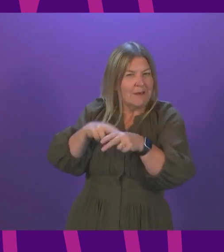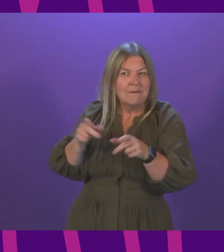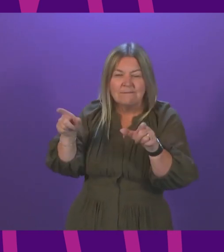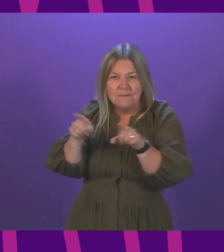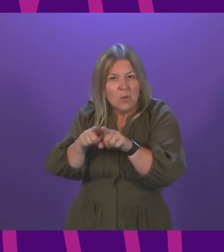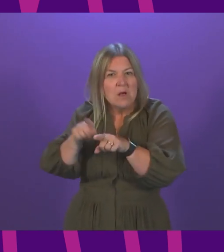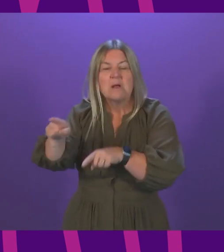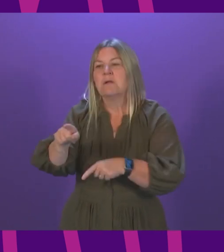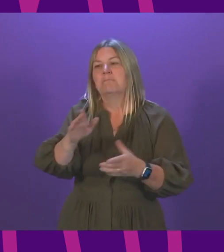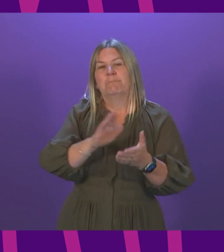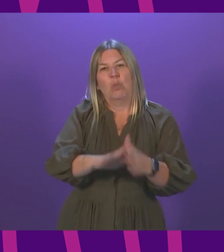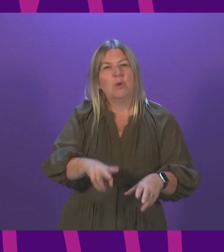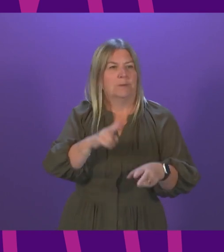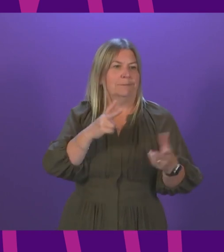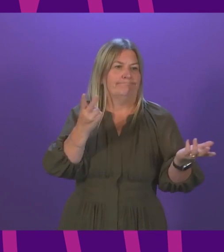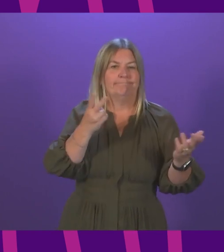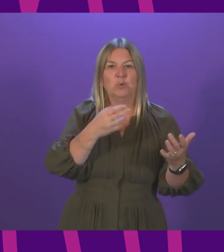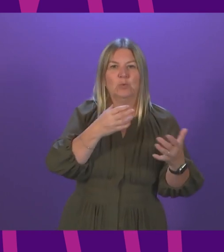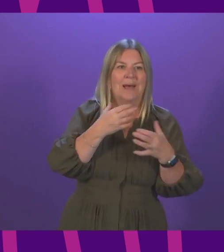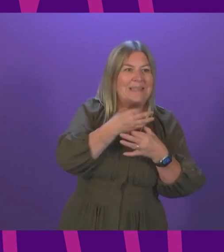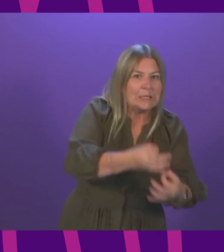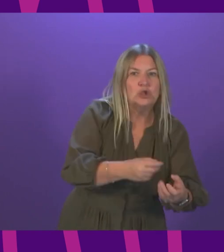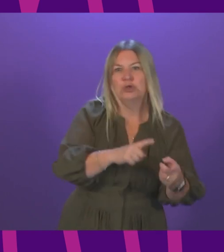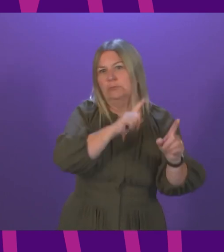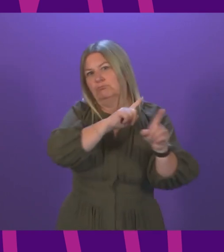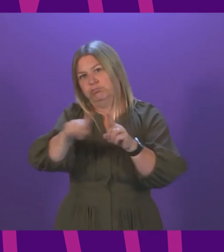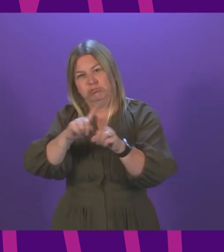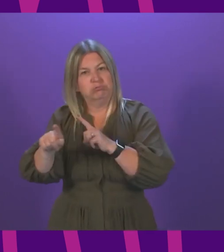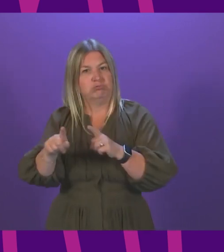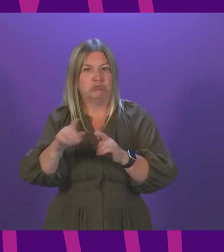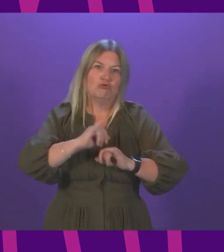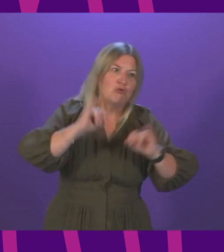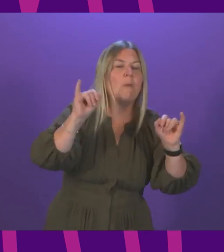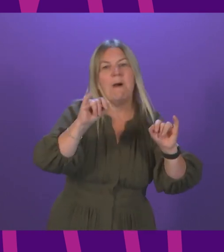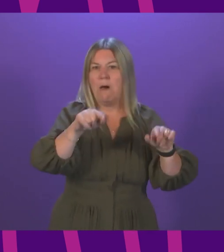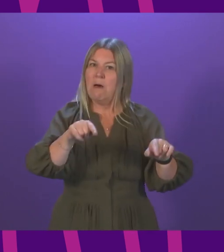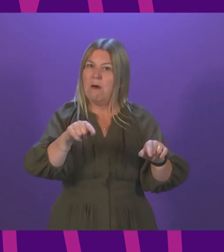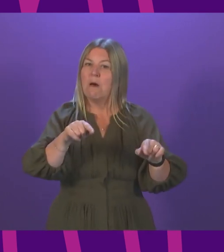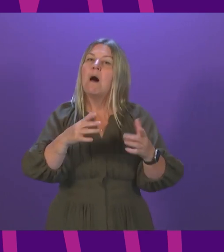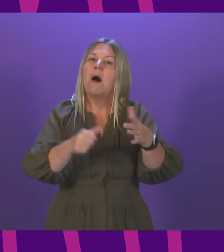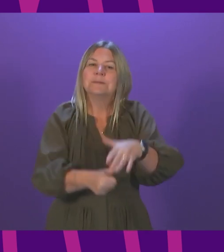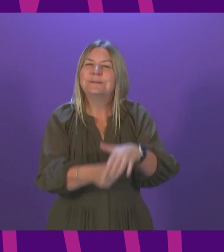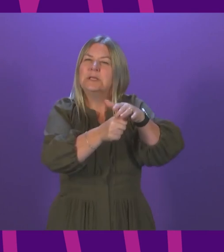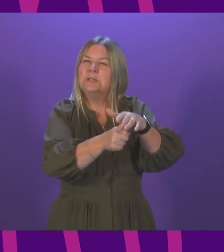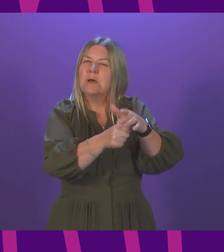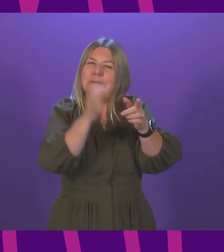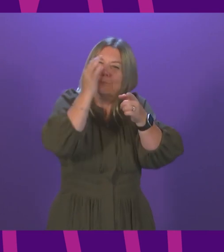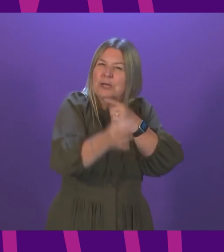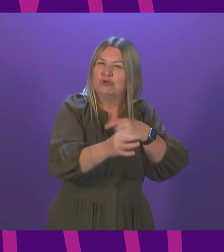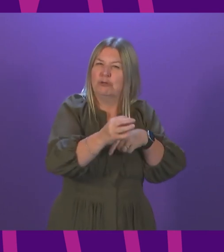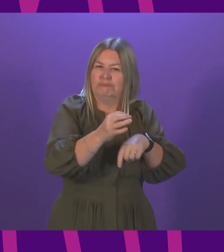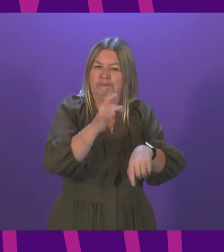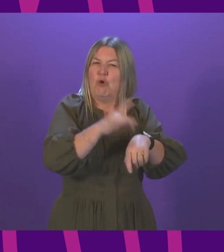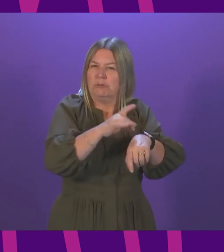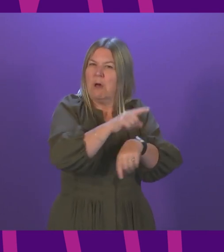on addictions, falls, breathing difficulty, high intensity and trauma. This will provide senior specialist clinical decision support